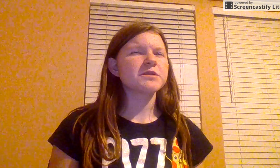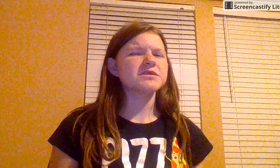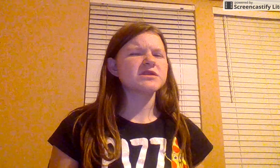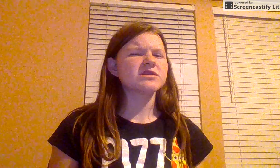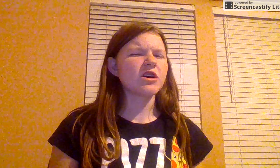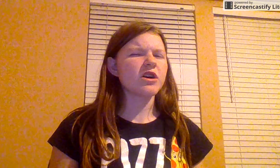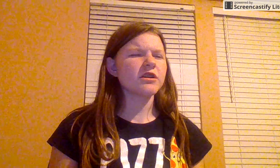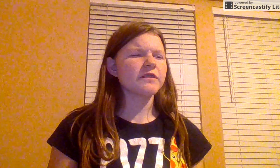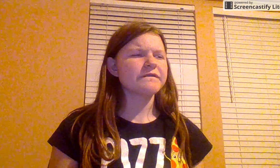name?